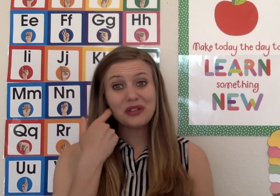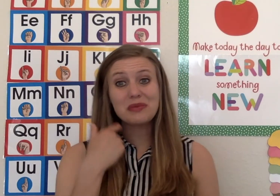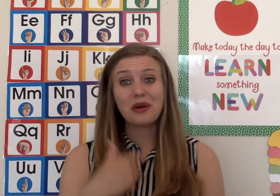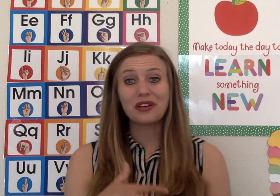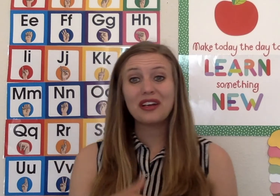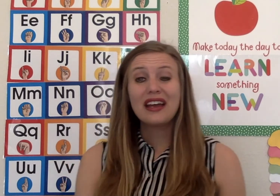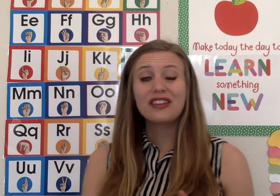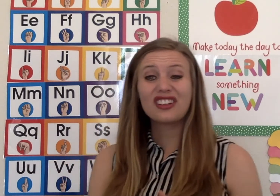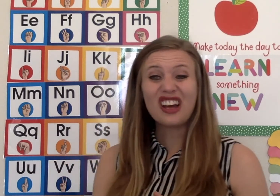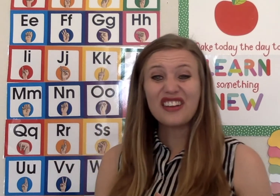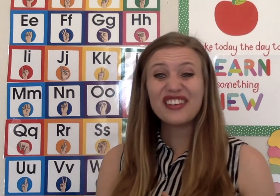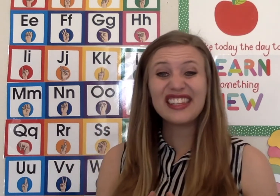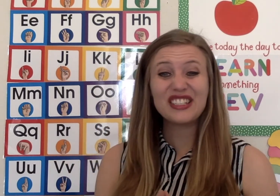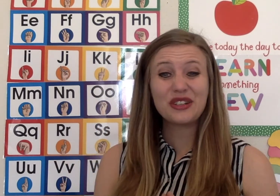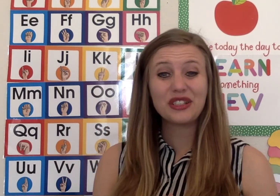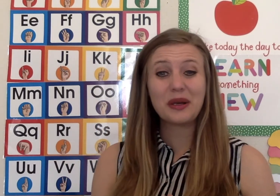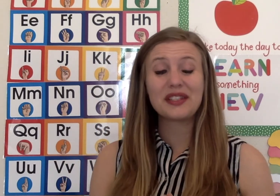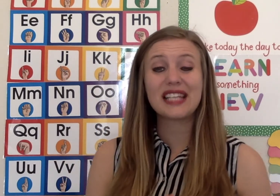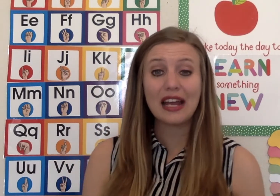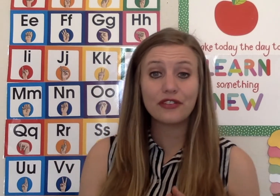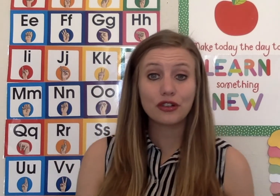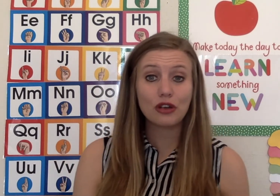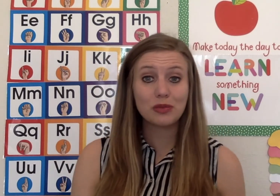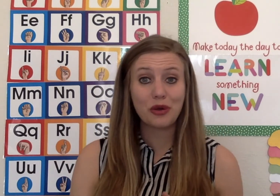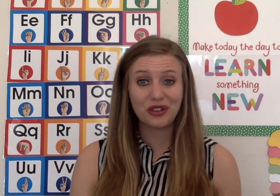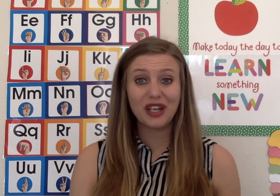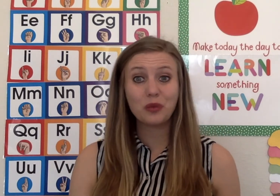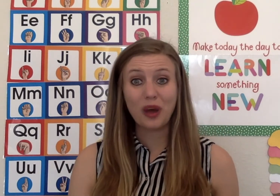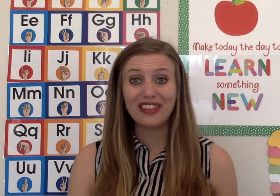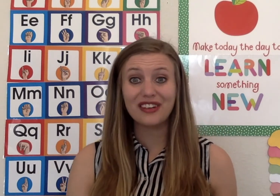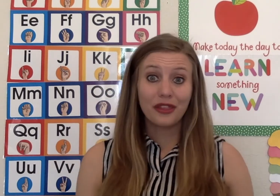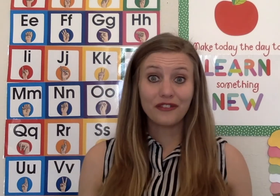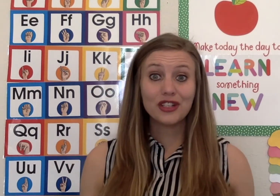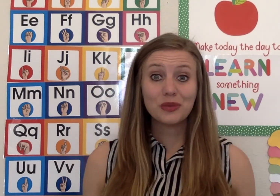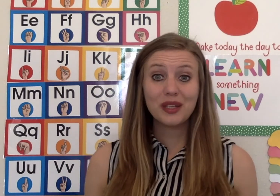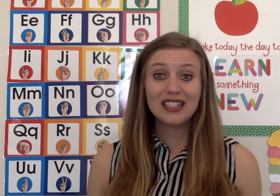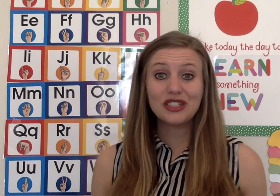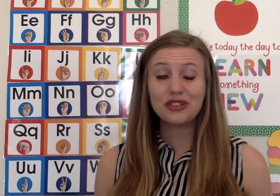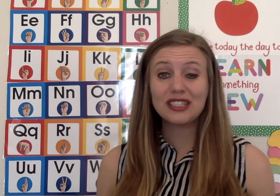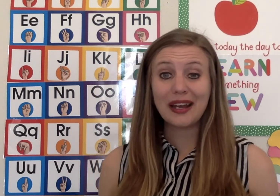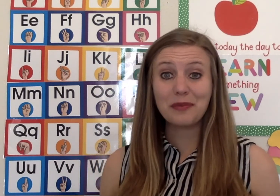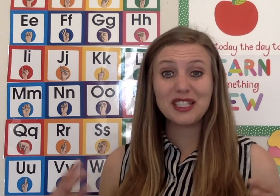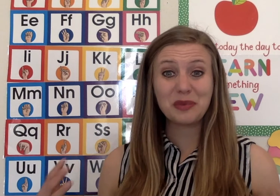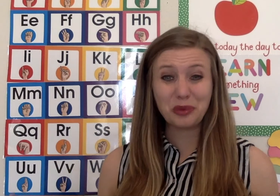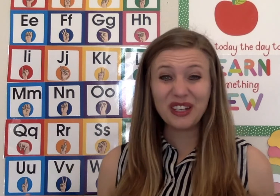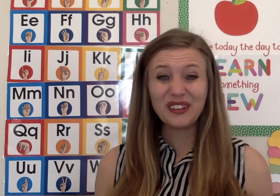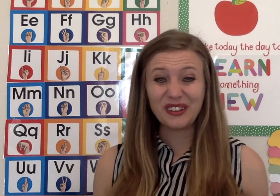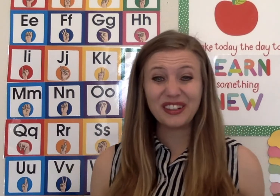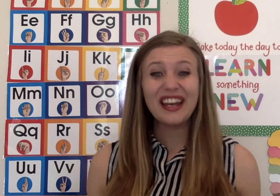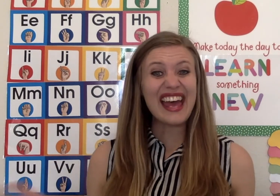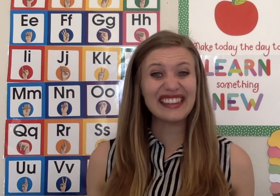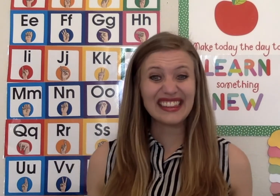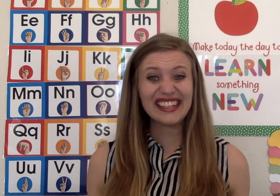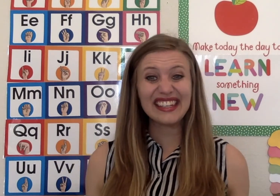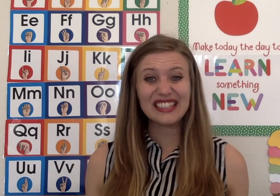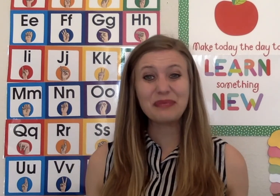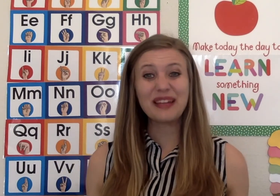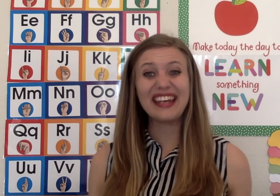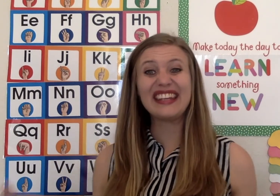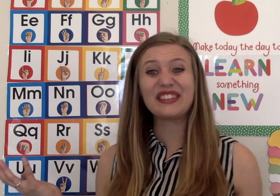motor. There are a lot of fun things you can do outside for gross motor and weather. The first one is to set up a sprinkler and let the kids play in the